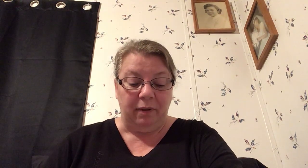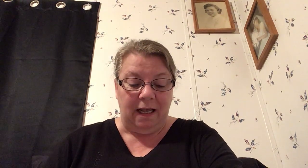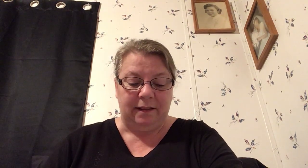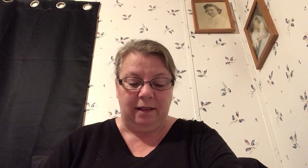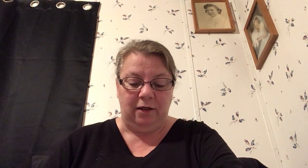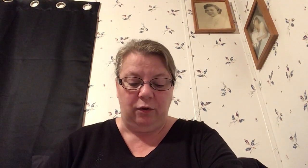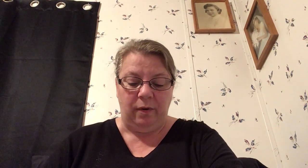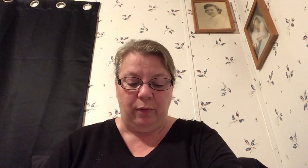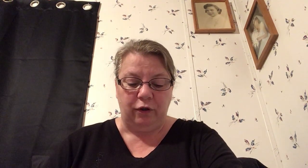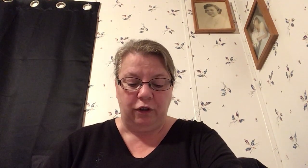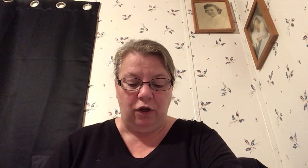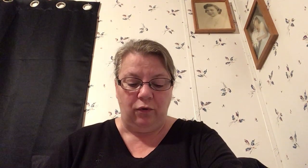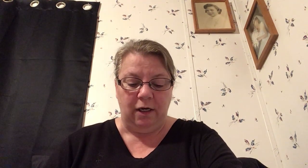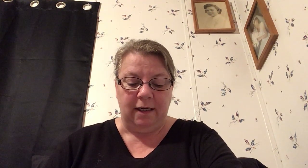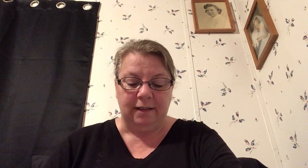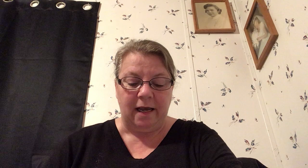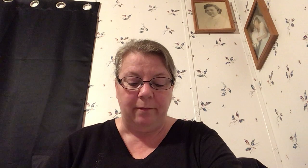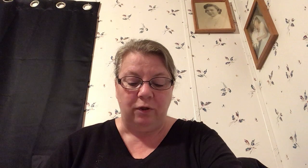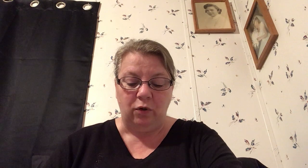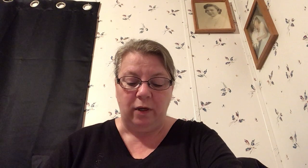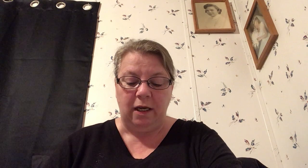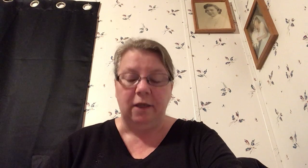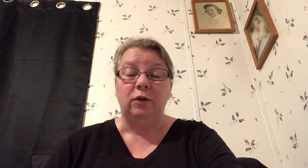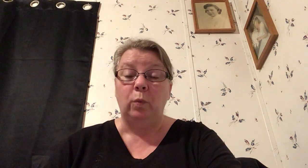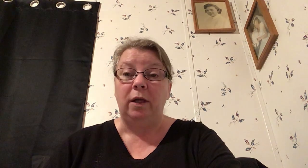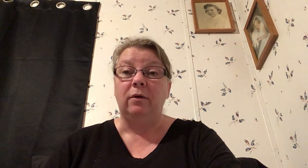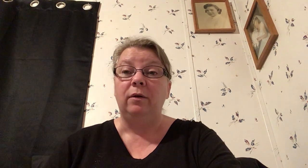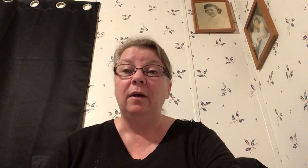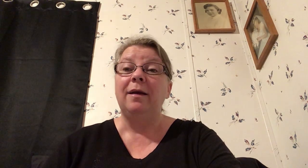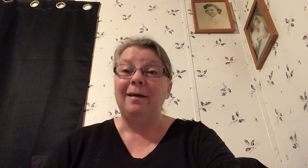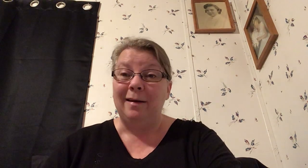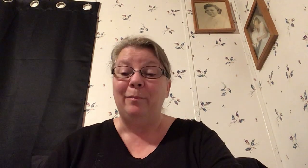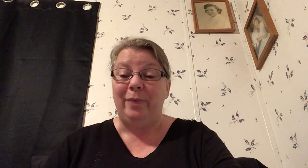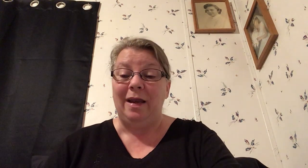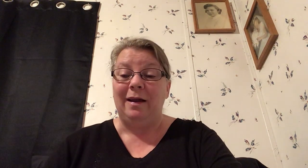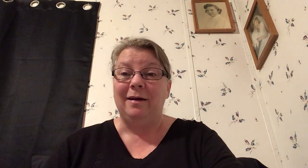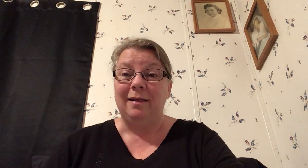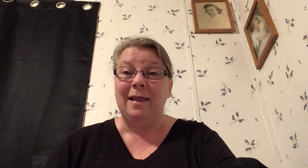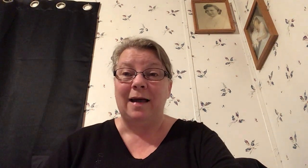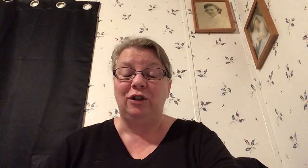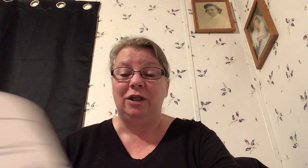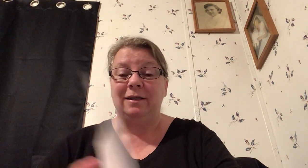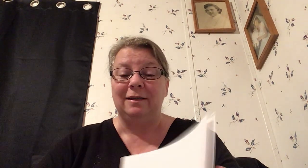blessing to be persecuted because I am doing his will and being like Jesus